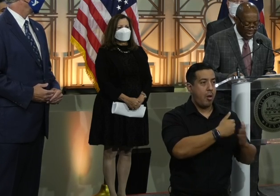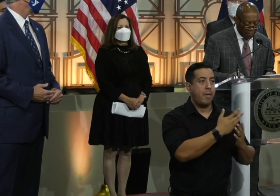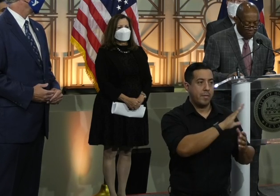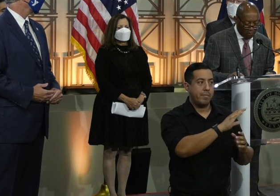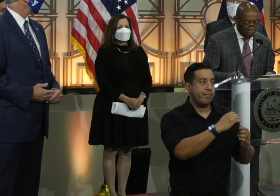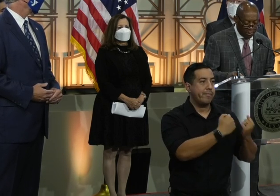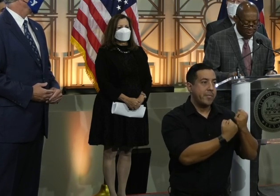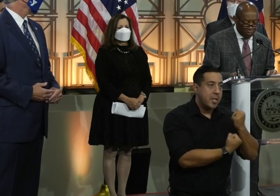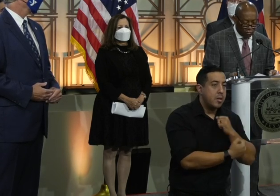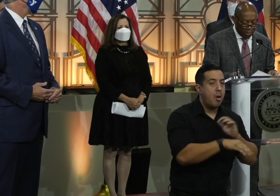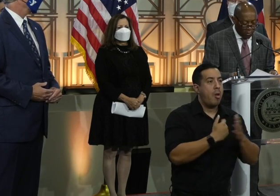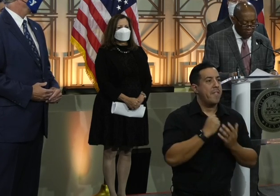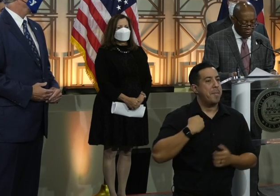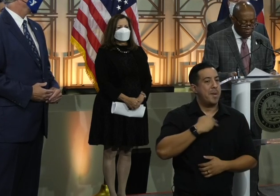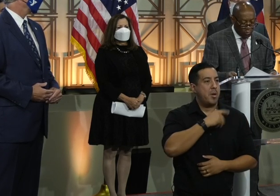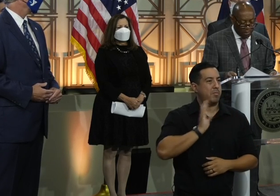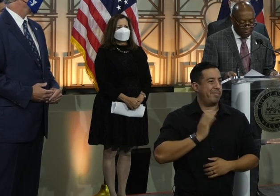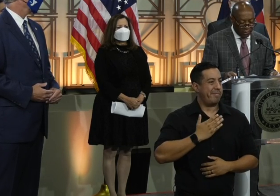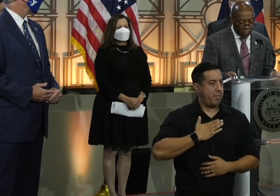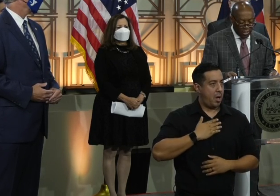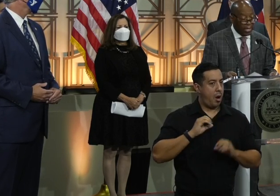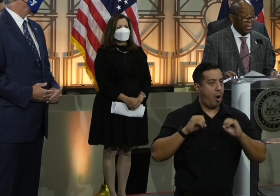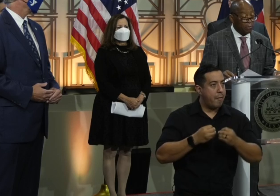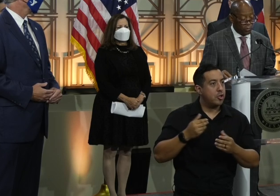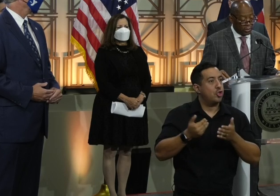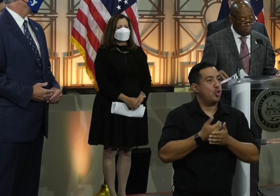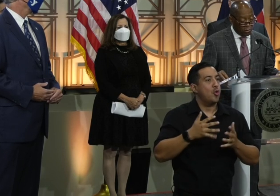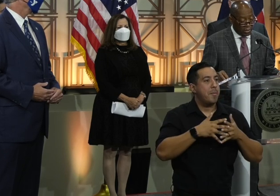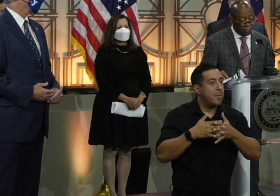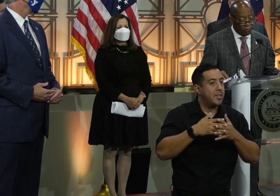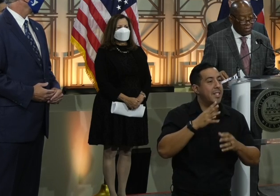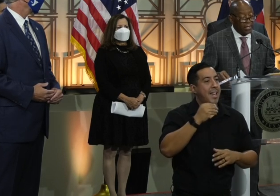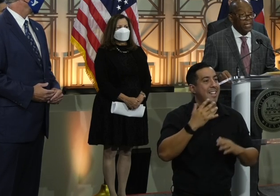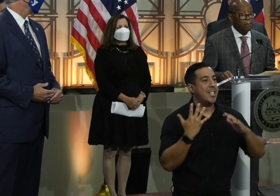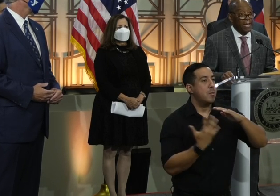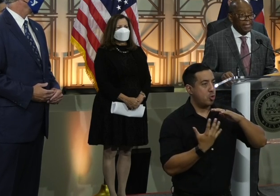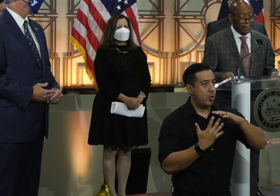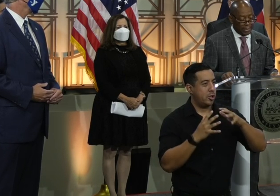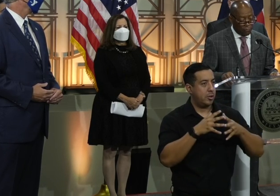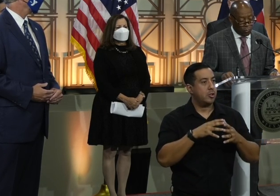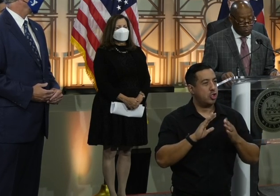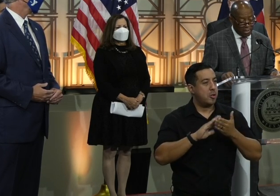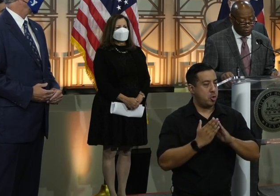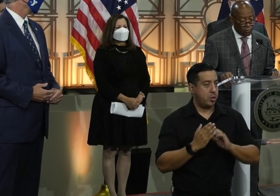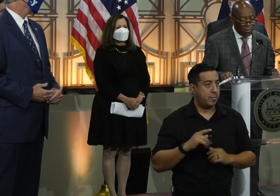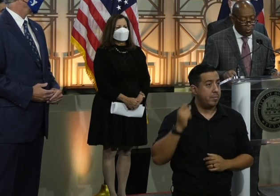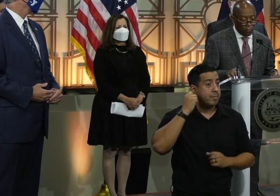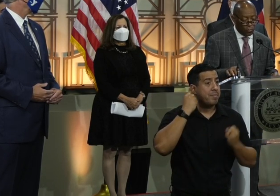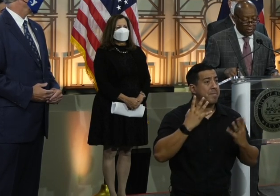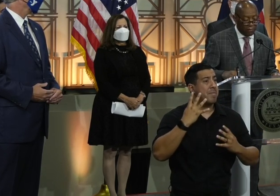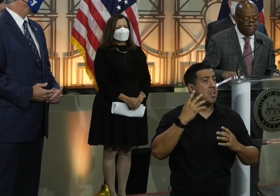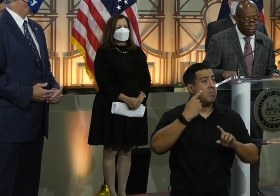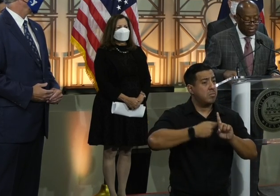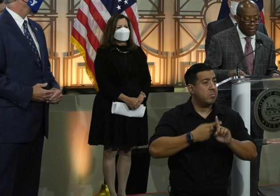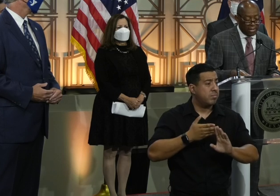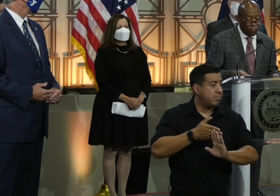HARP staff members and members from my Office of New Americans and Immigrant Communities. In the past several months, over